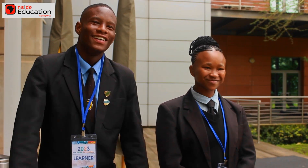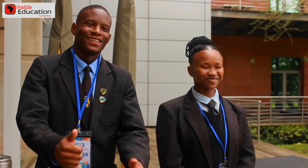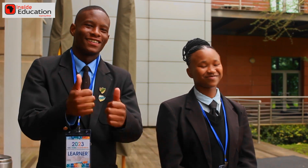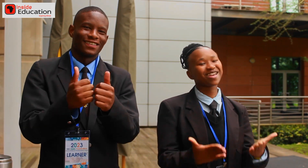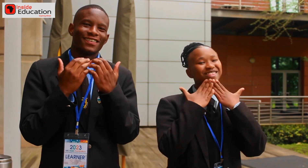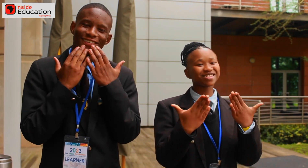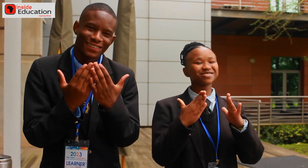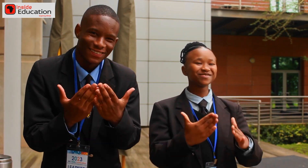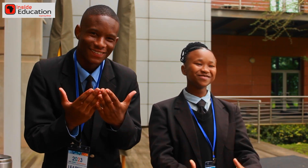Congratulations, both of you.